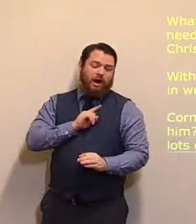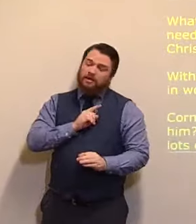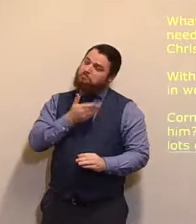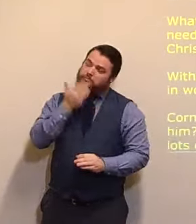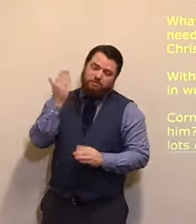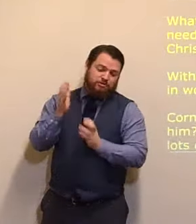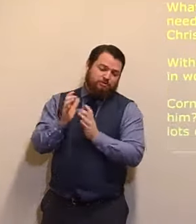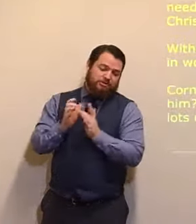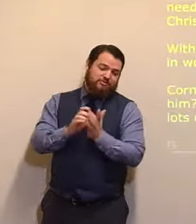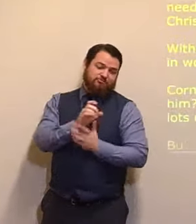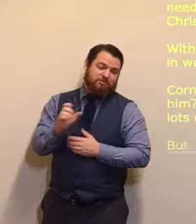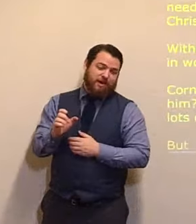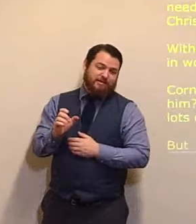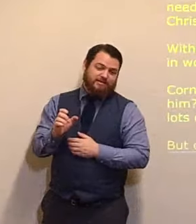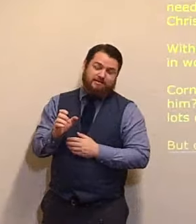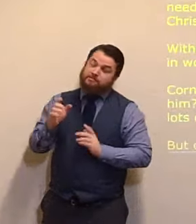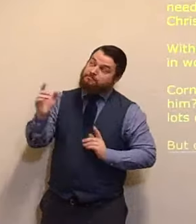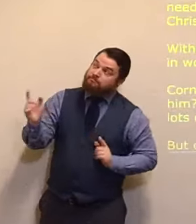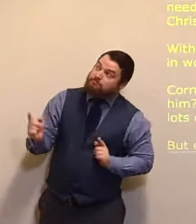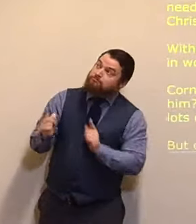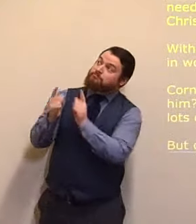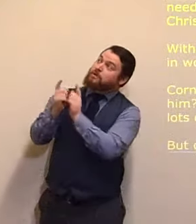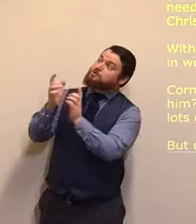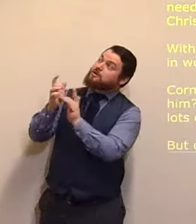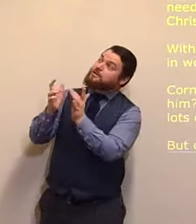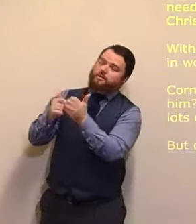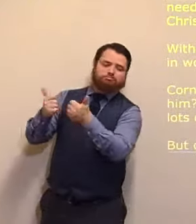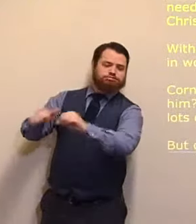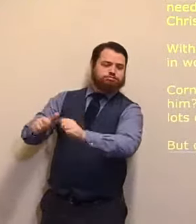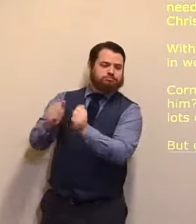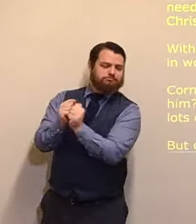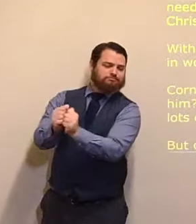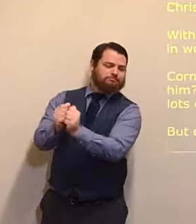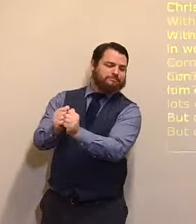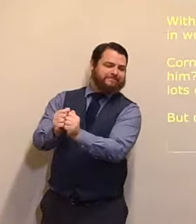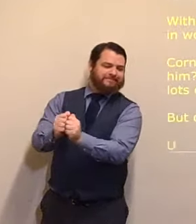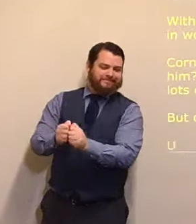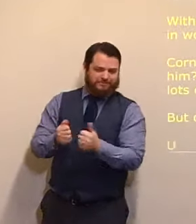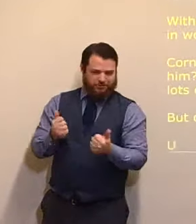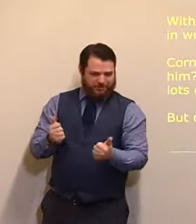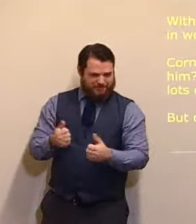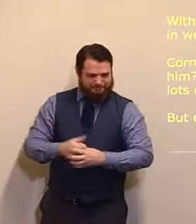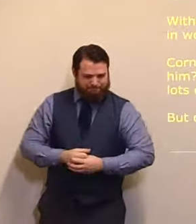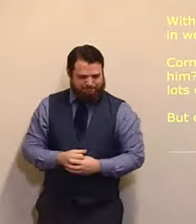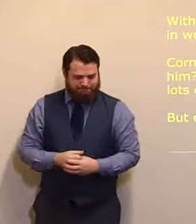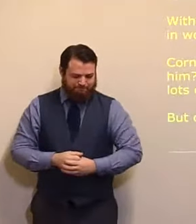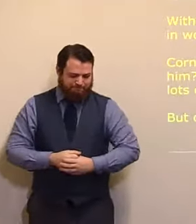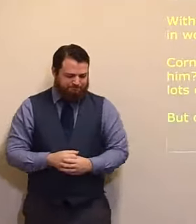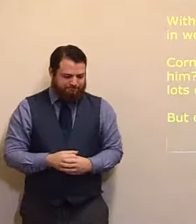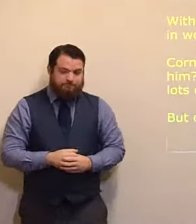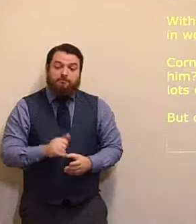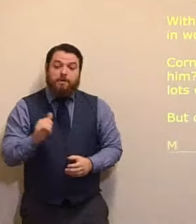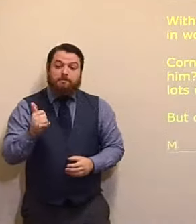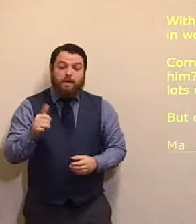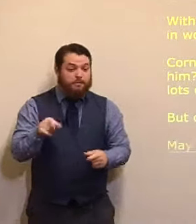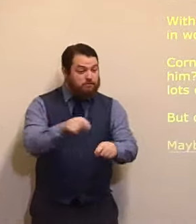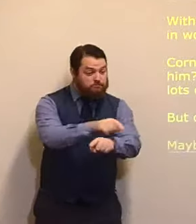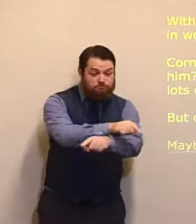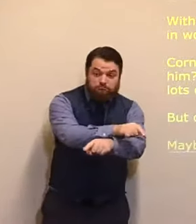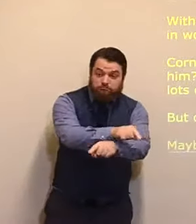he finds, the Lord Jesus Christ. so, maybe, maybe, there are people, among us, and certainly, there